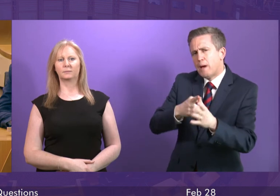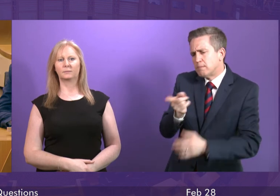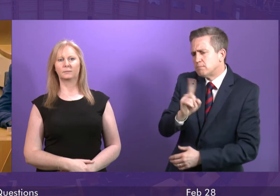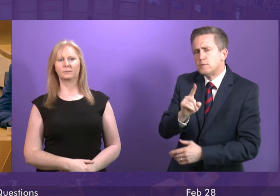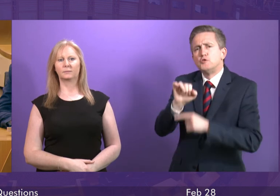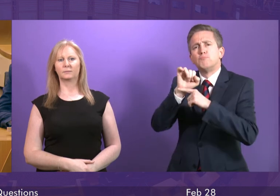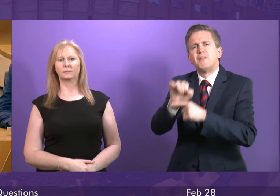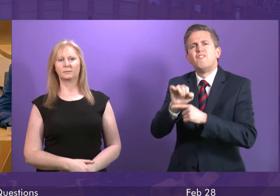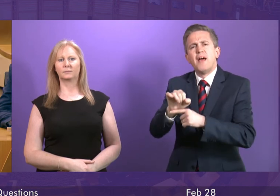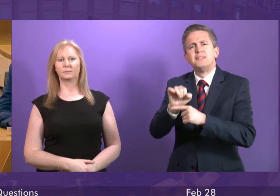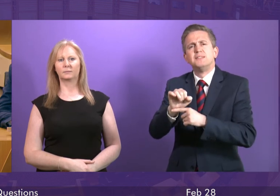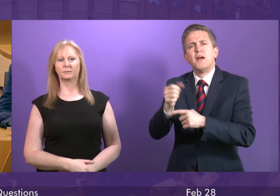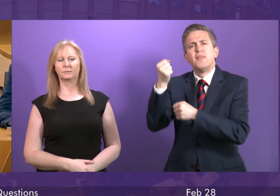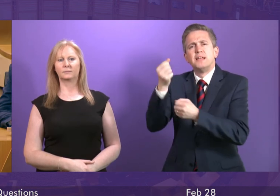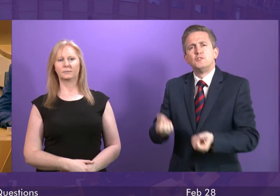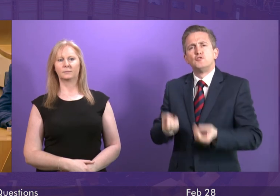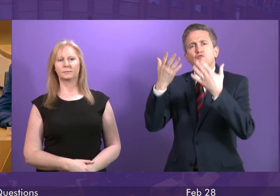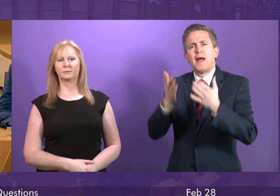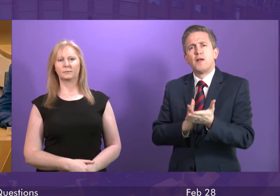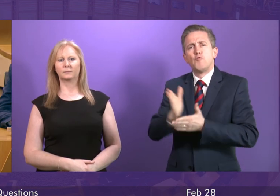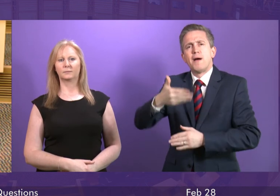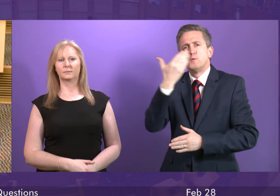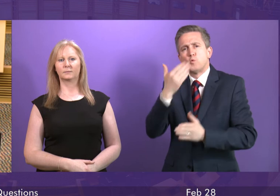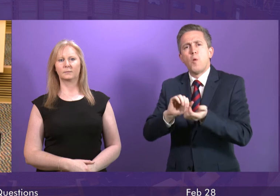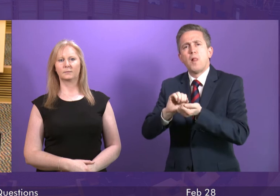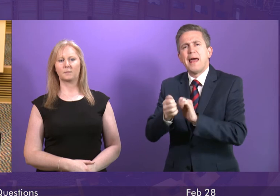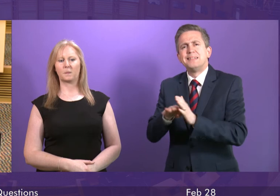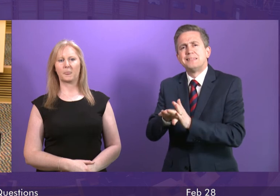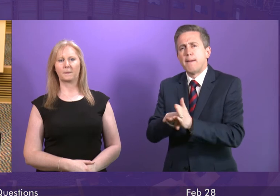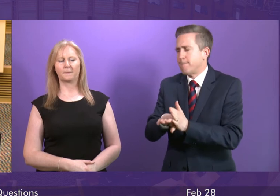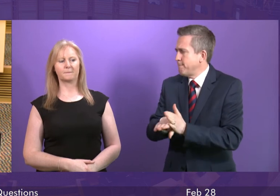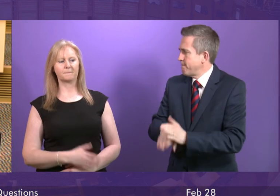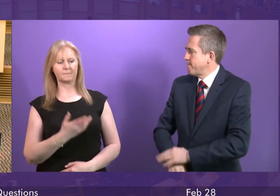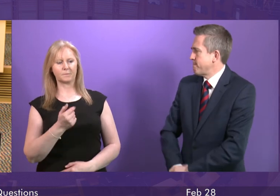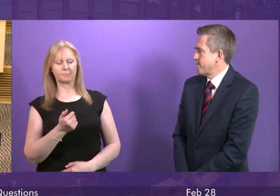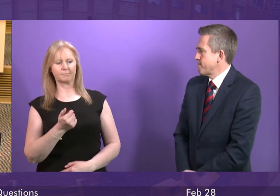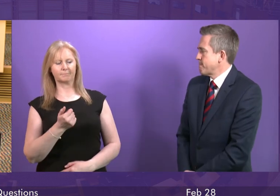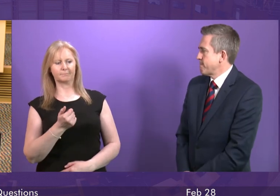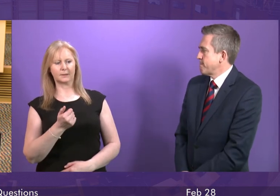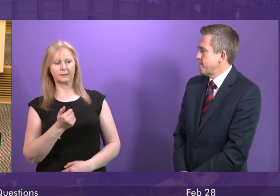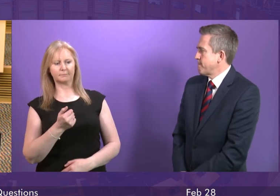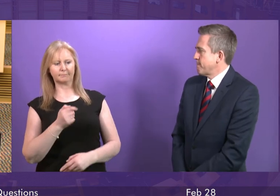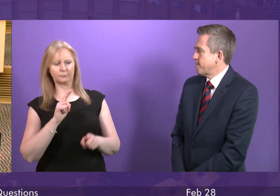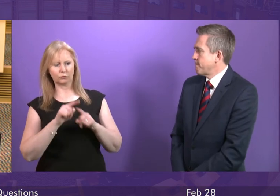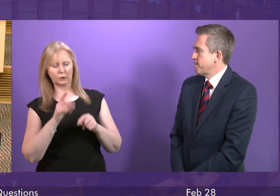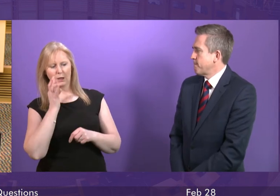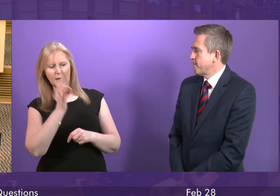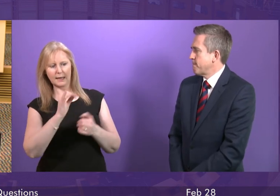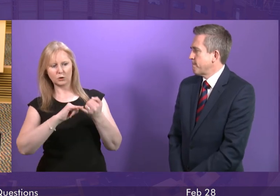action during the forthcoming summer exams. First Minister. Well, I would urge the SQA and unions to continue constructive discussion to reach